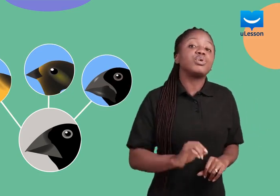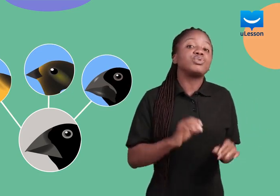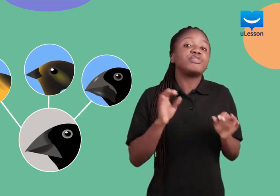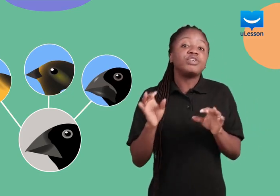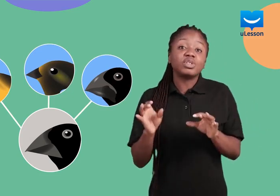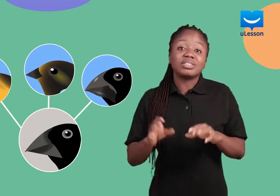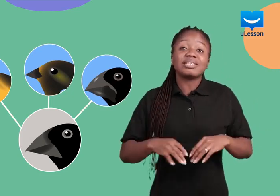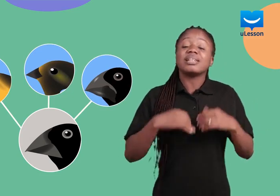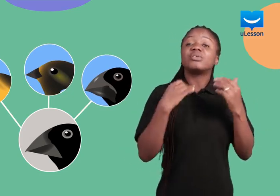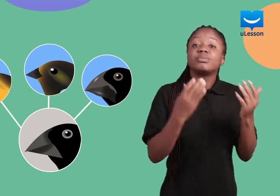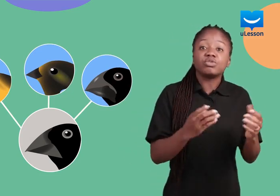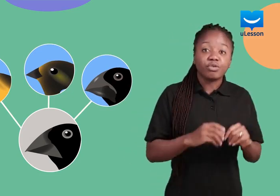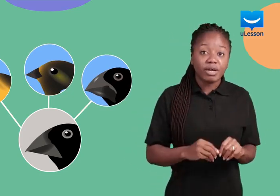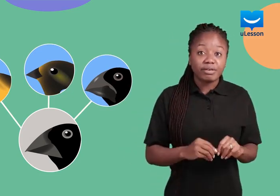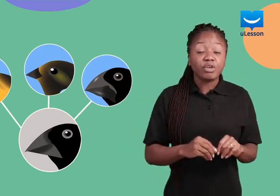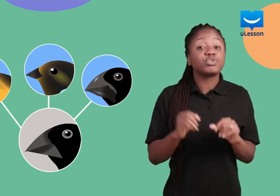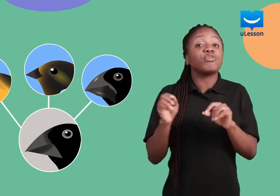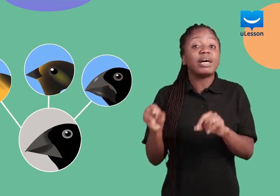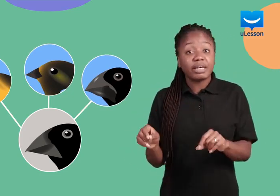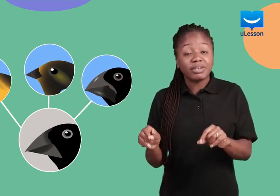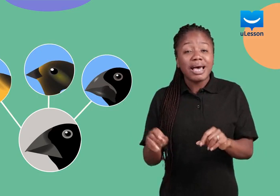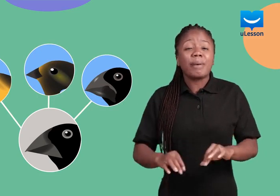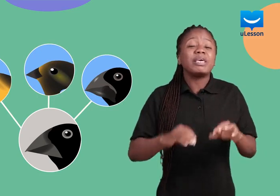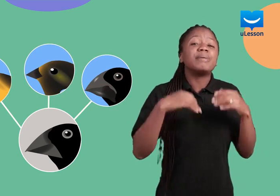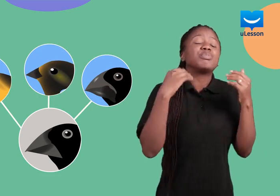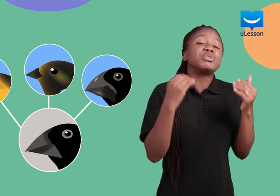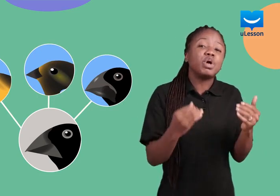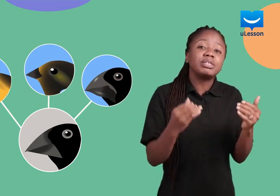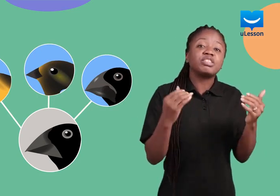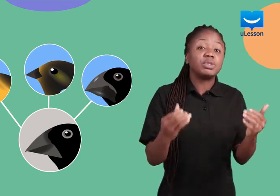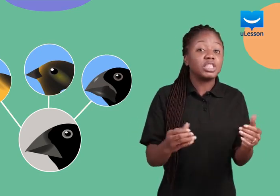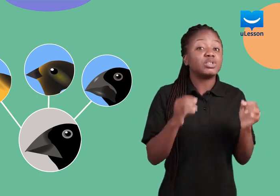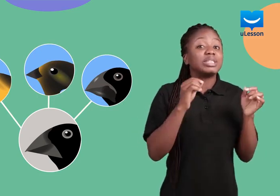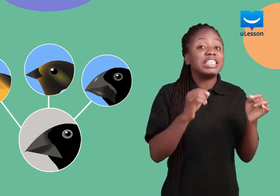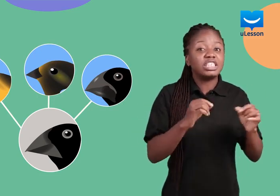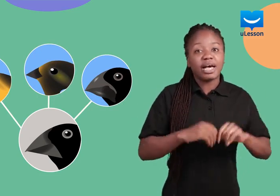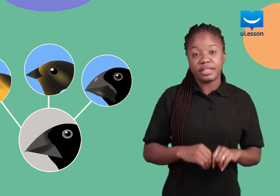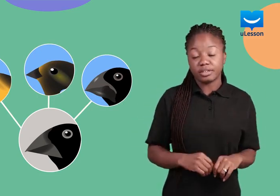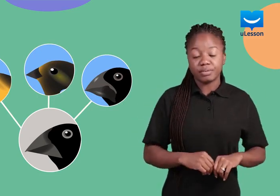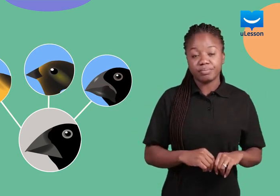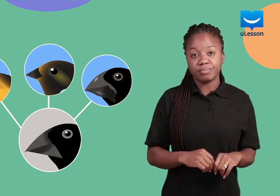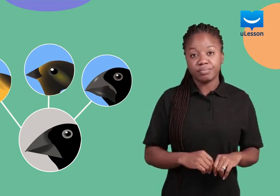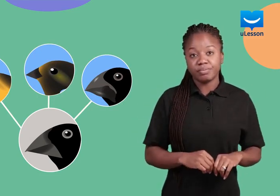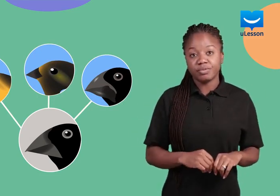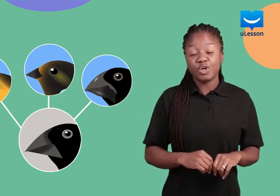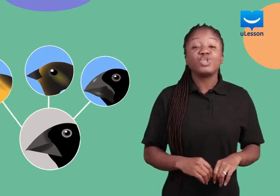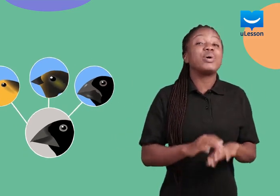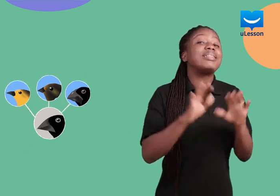those with features that allowed them to survive survived and became the predominant species on each island. To a